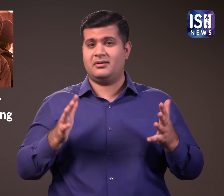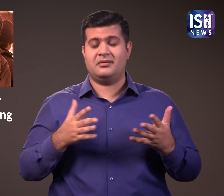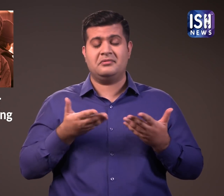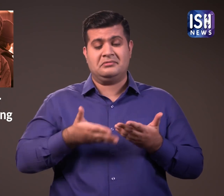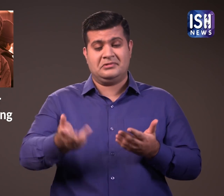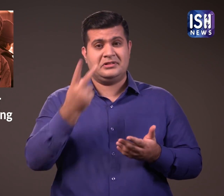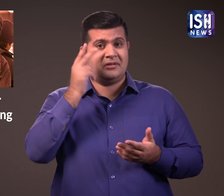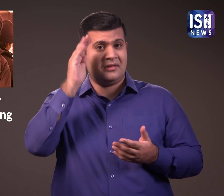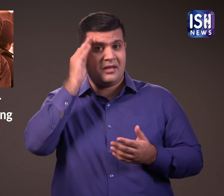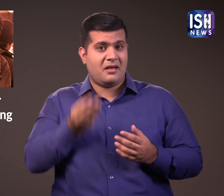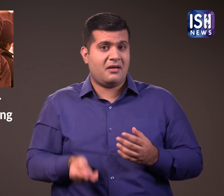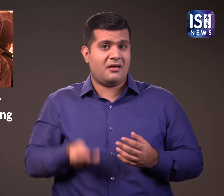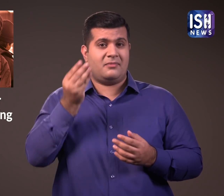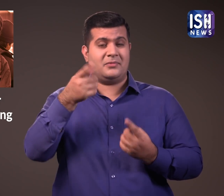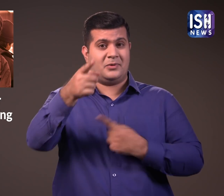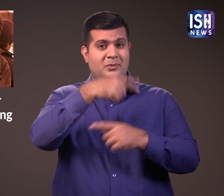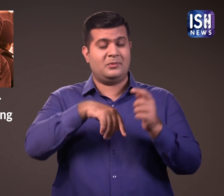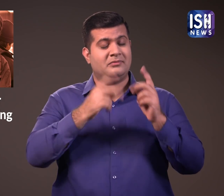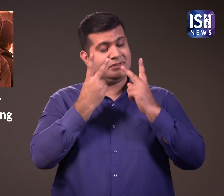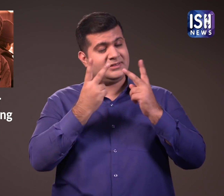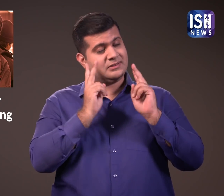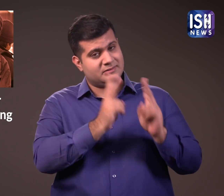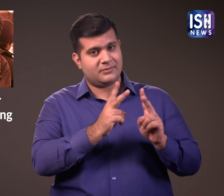For further updates please keep watching ISH news.